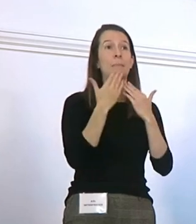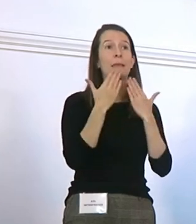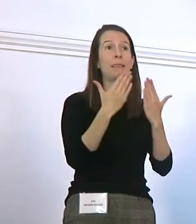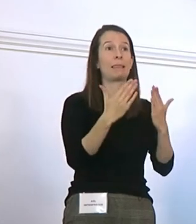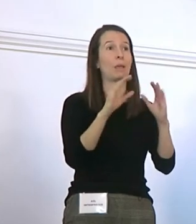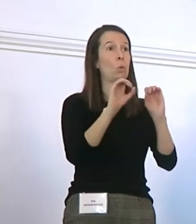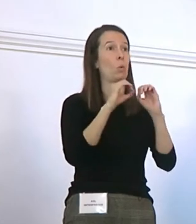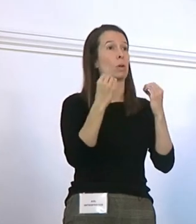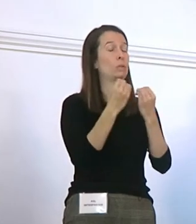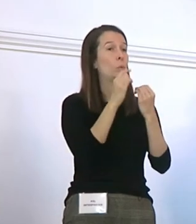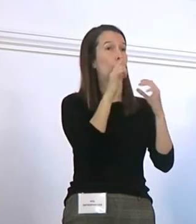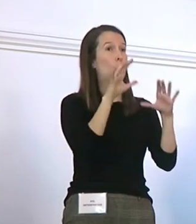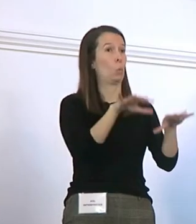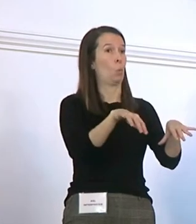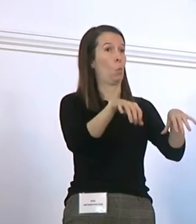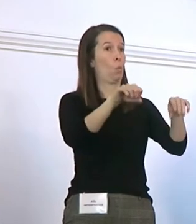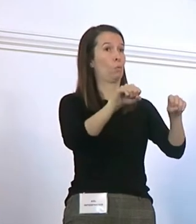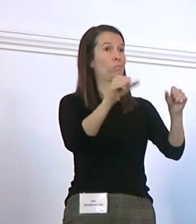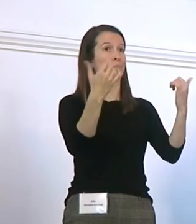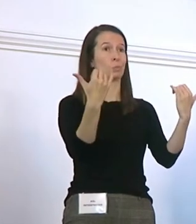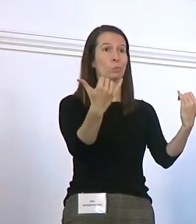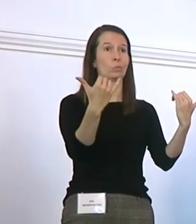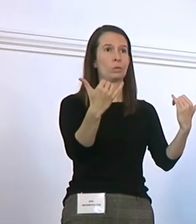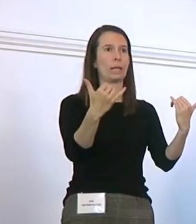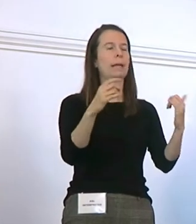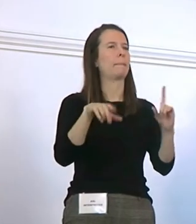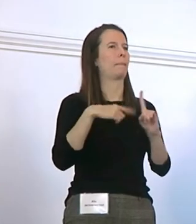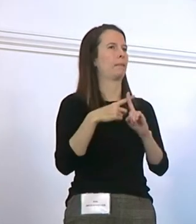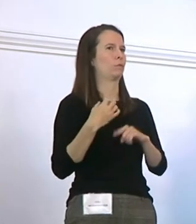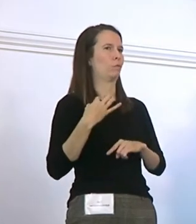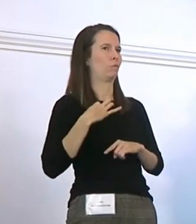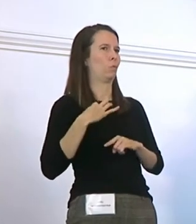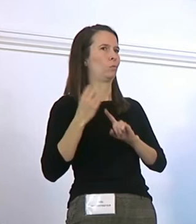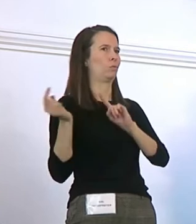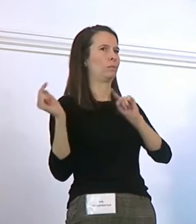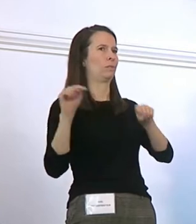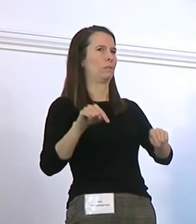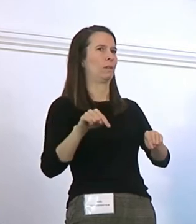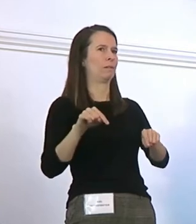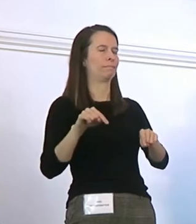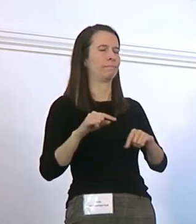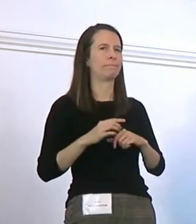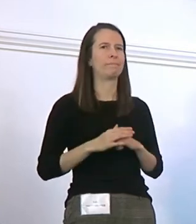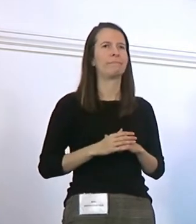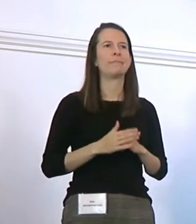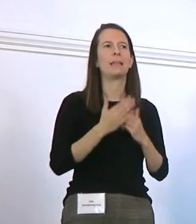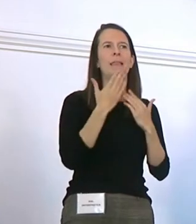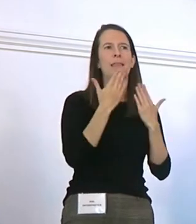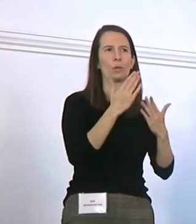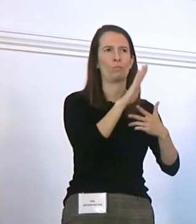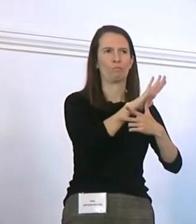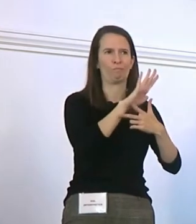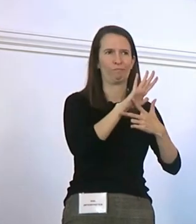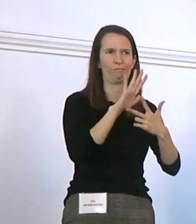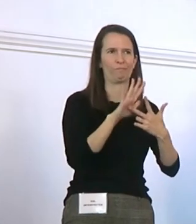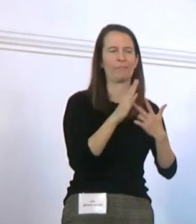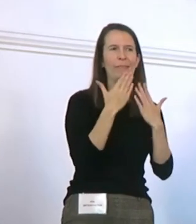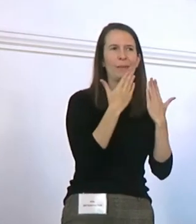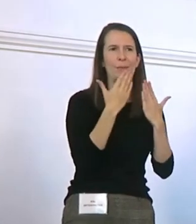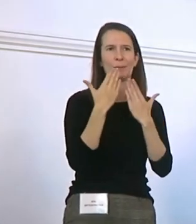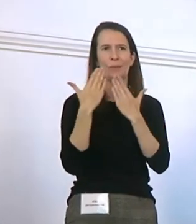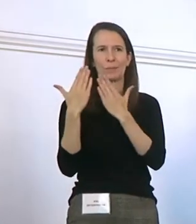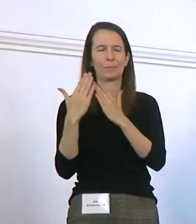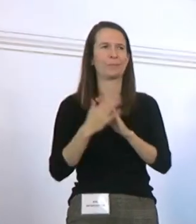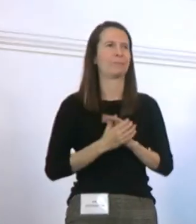together and all of the volunteers who are here today. So those are my first thank yous. Thank you, thank you, thank you.